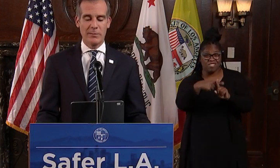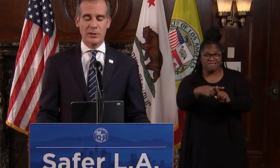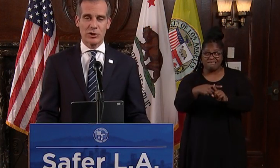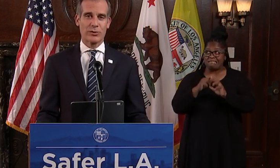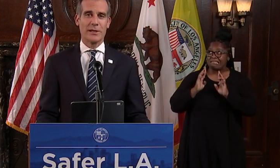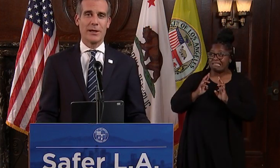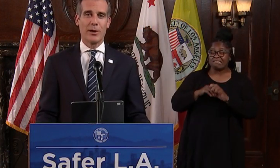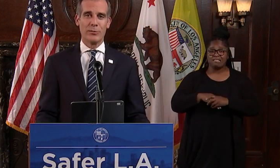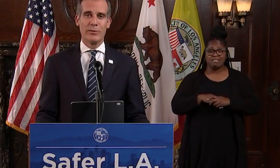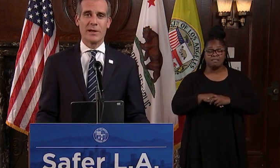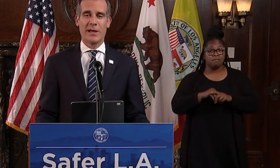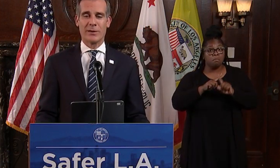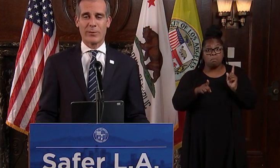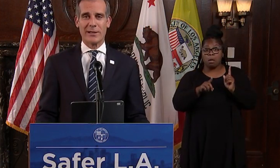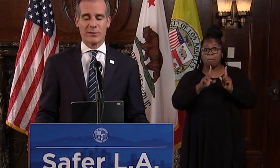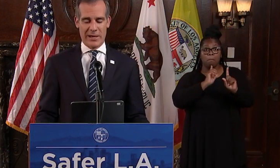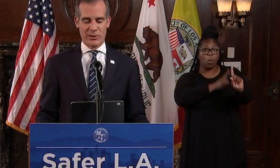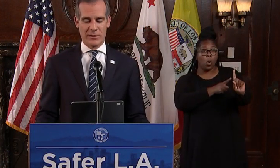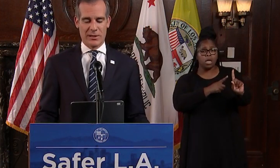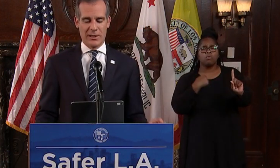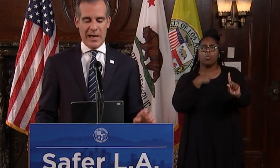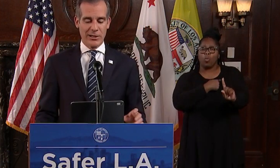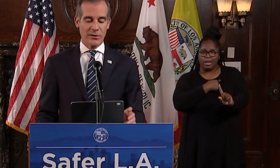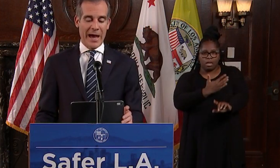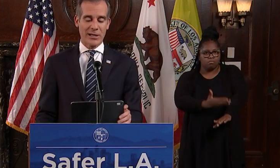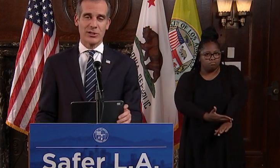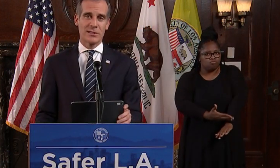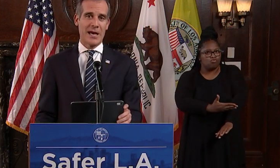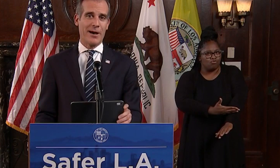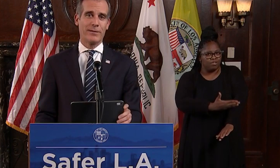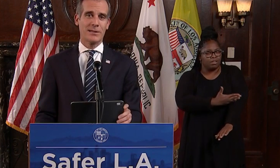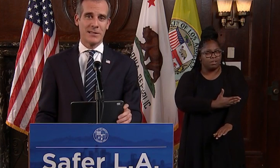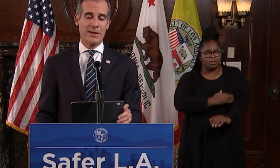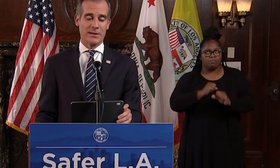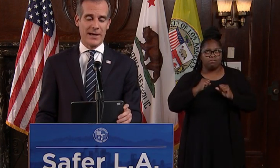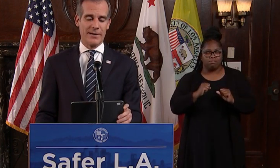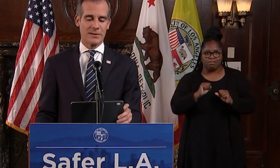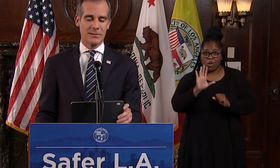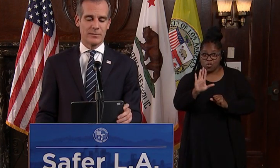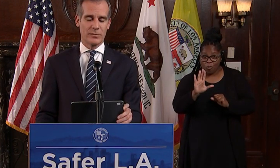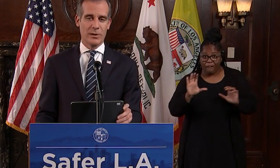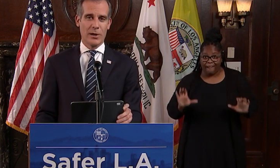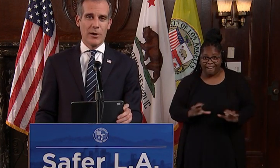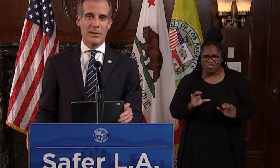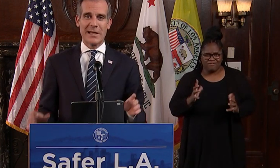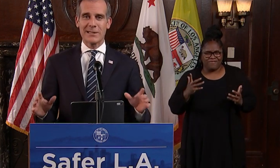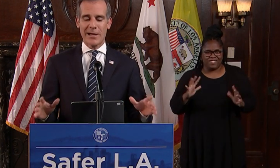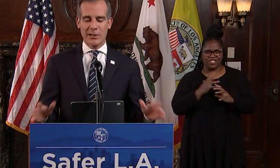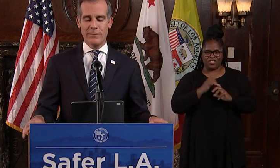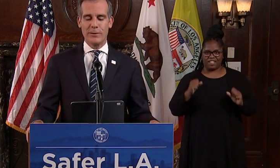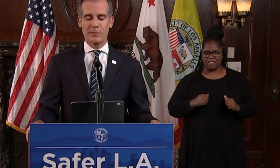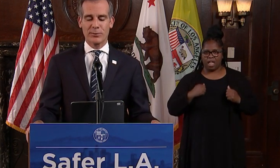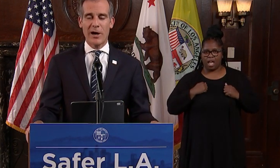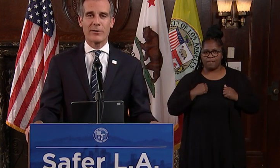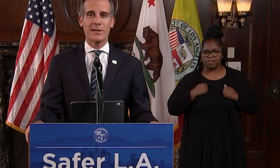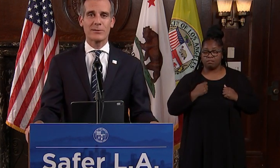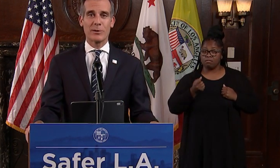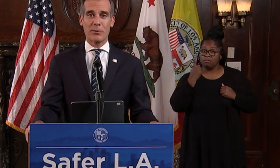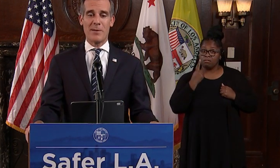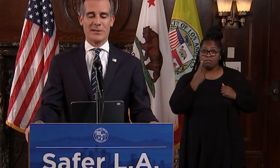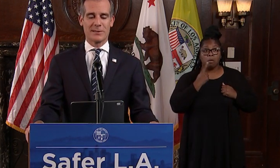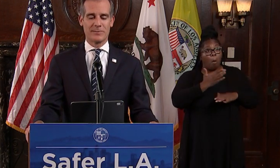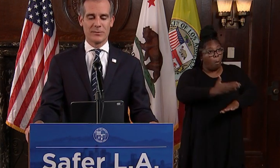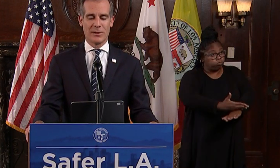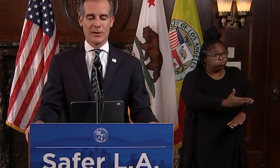slowly but surely moving in the right direction and your actions have saved lives. But let's not confuse progress